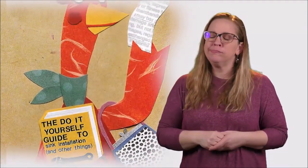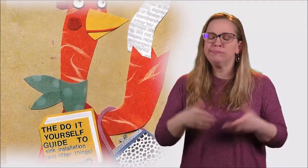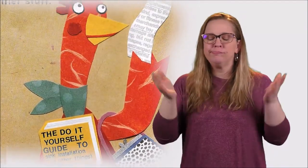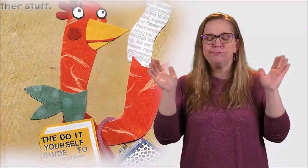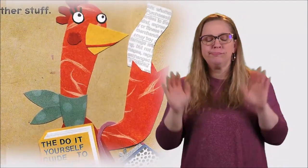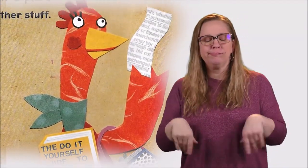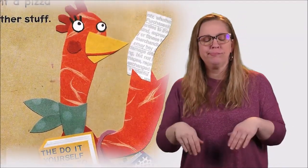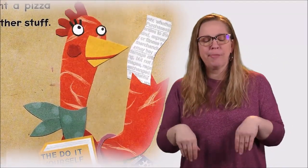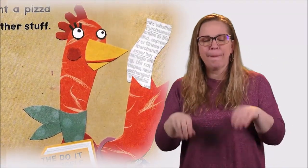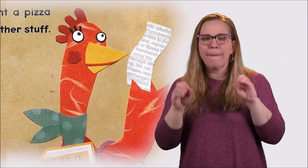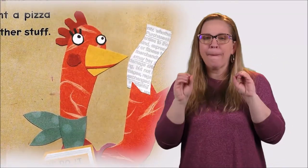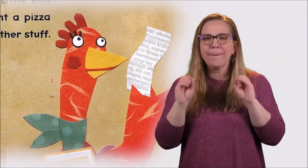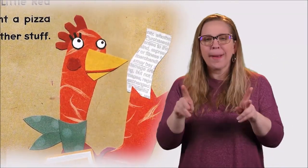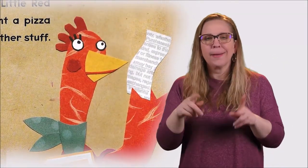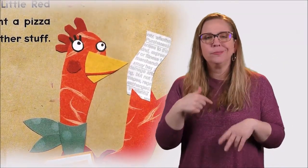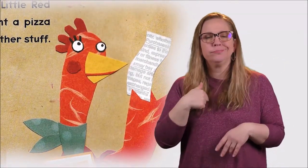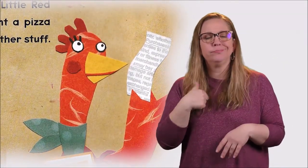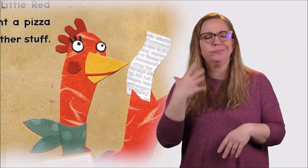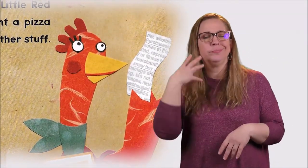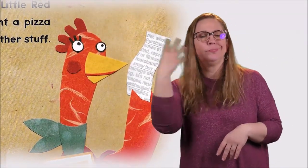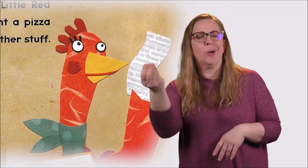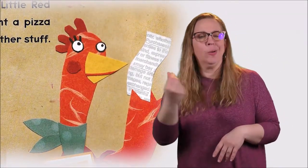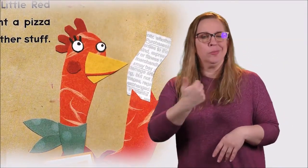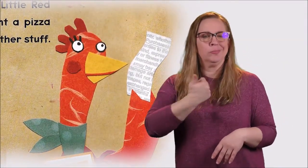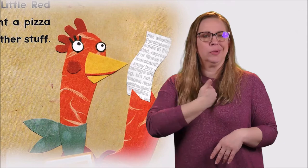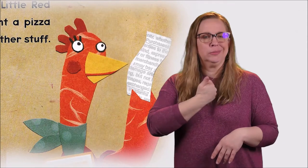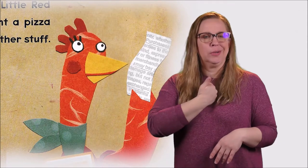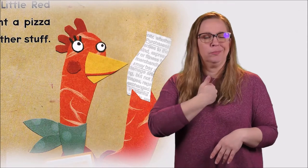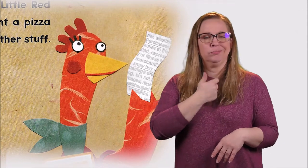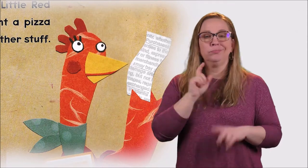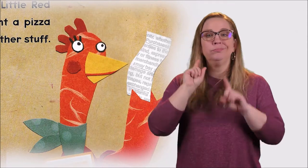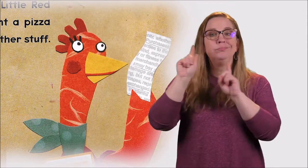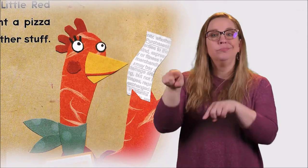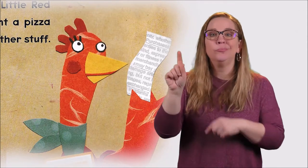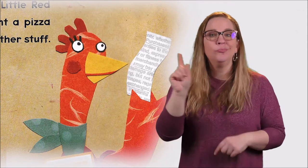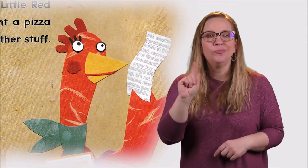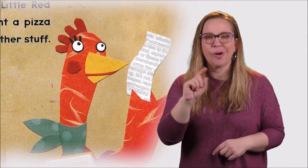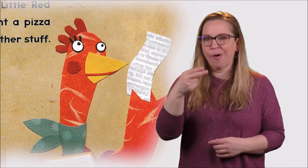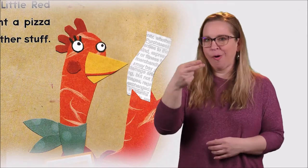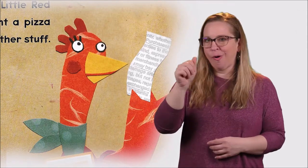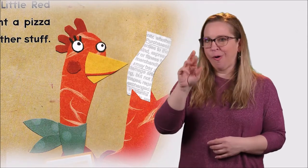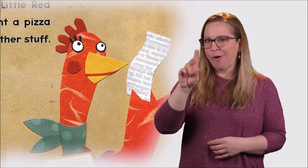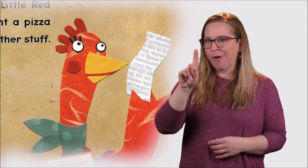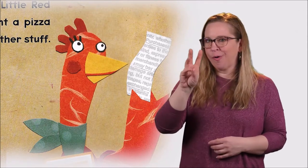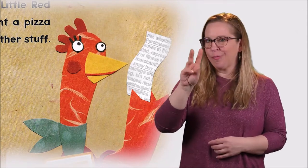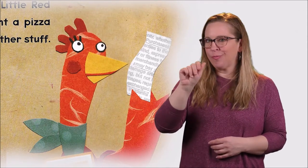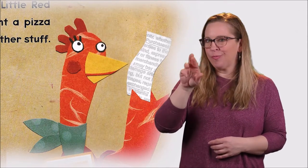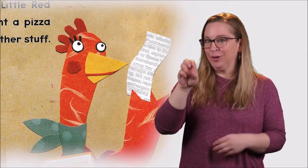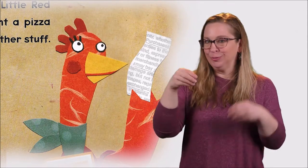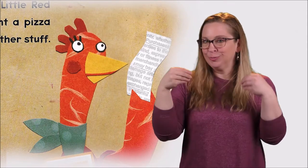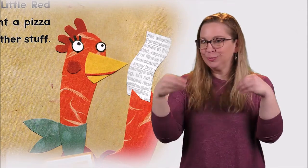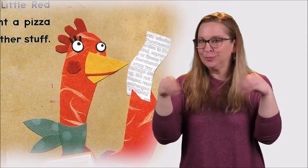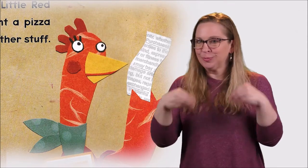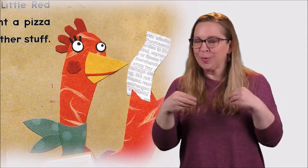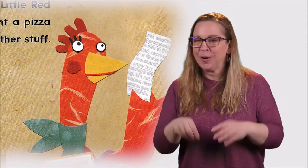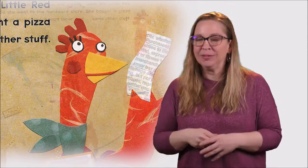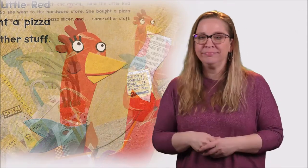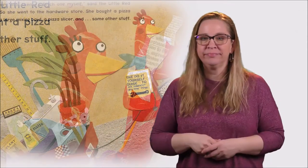Very well then, I'll fetch one myself, said the Little Red Hen. So she went to the hardware